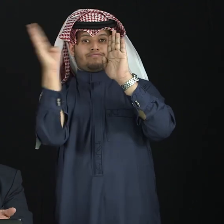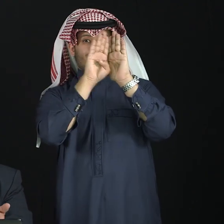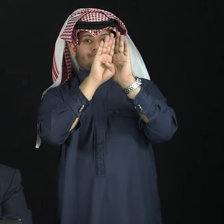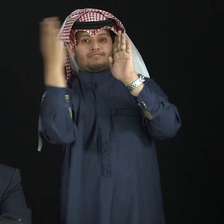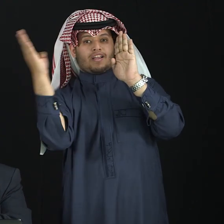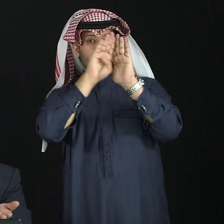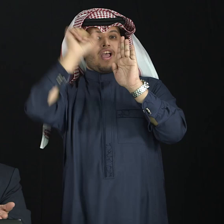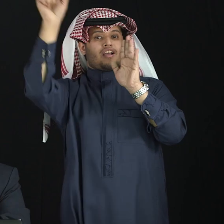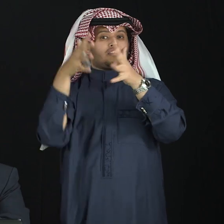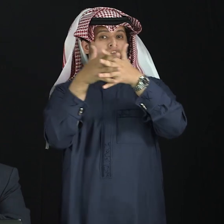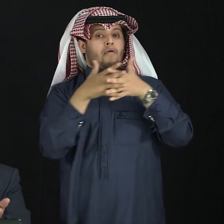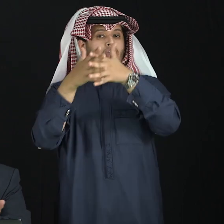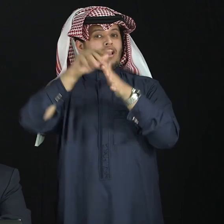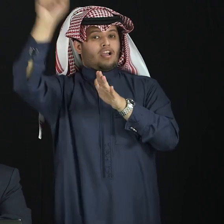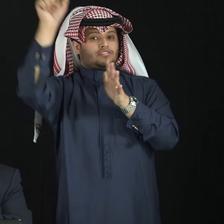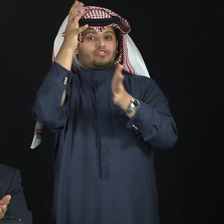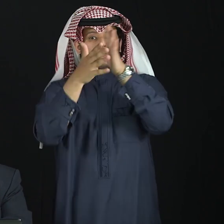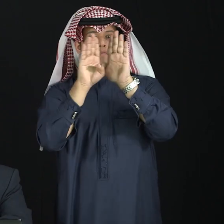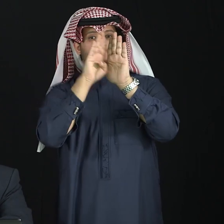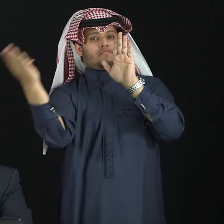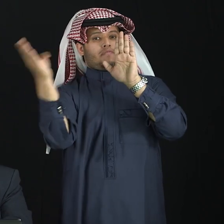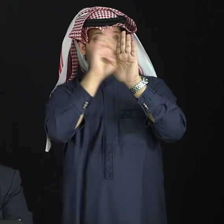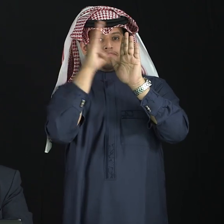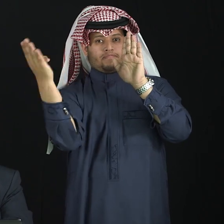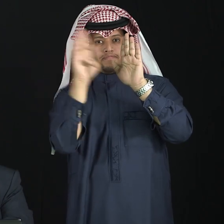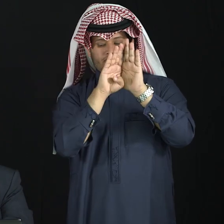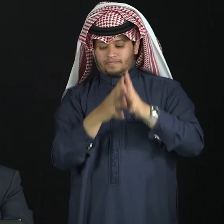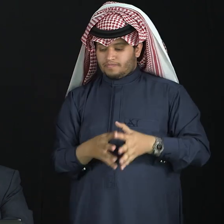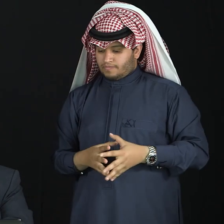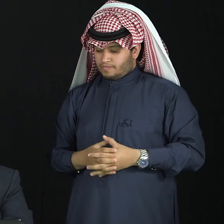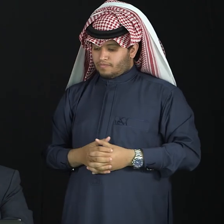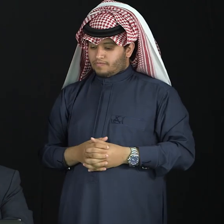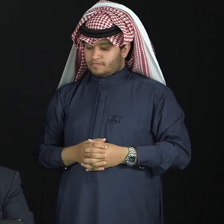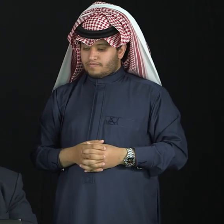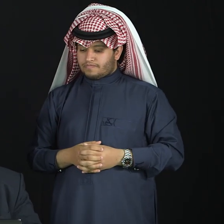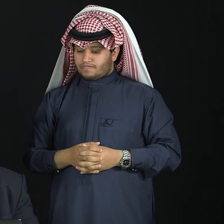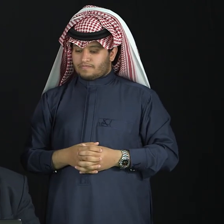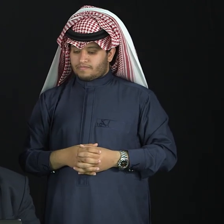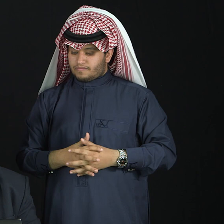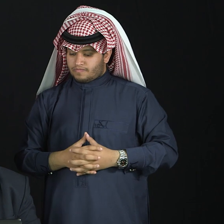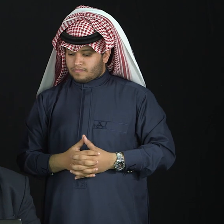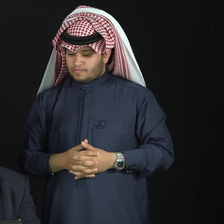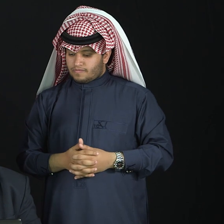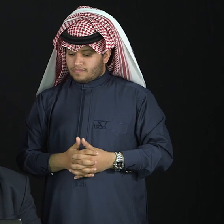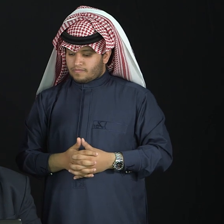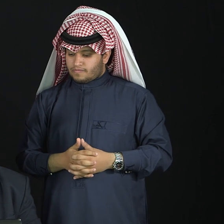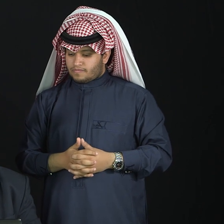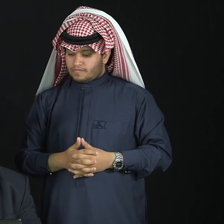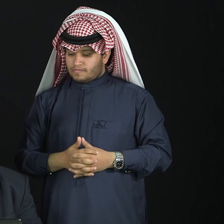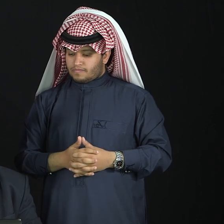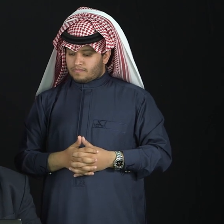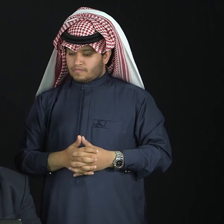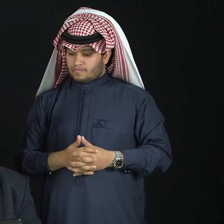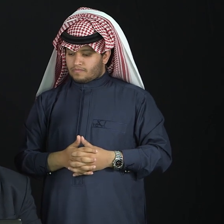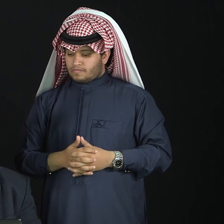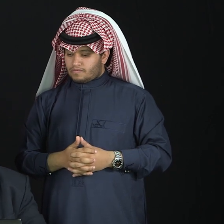you that this is the door, the sign of the word you are just trying to look up. You see,